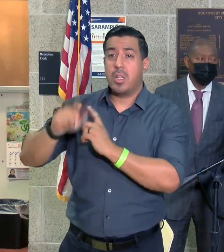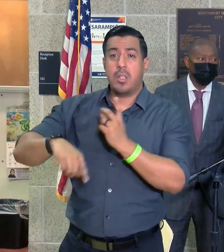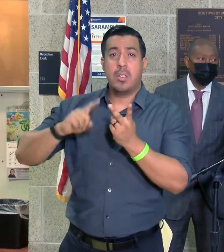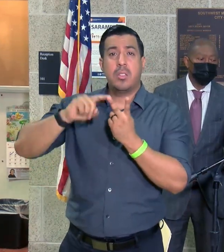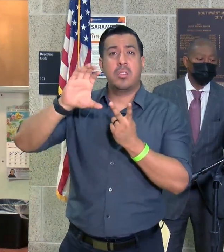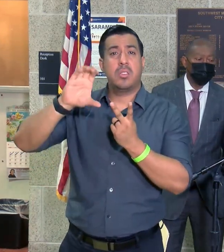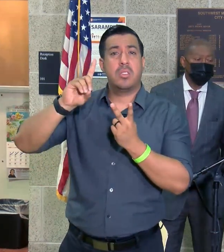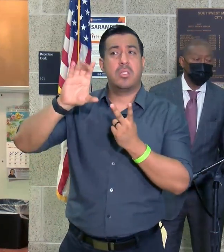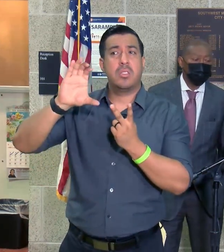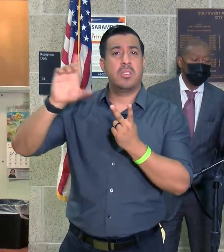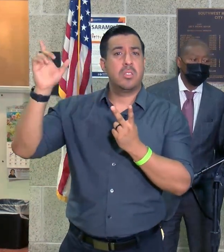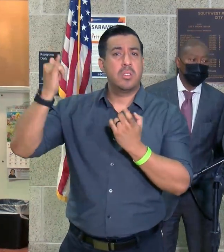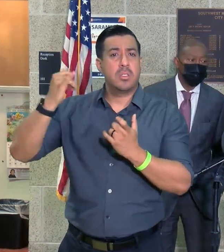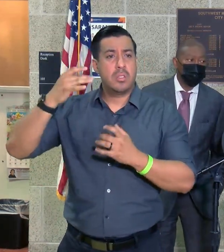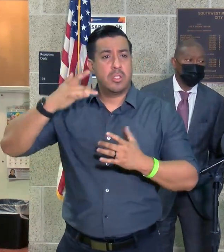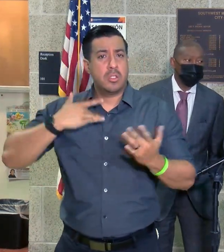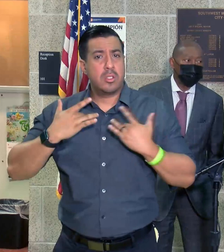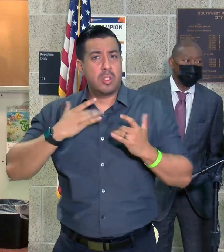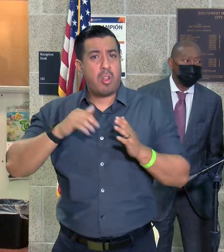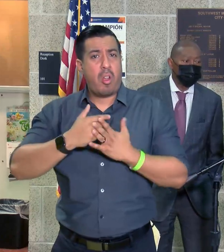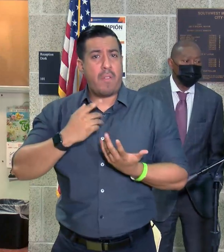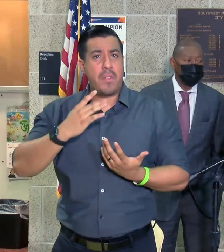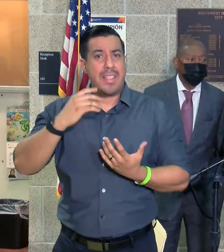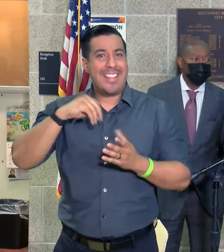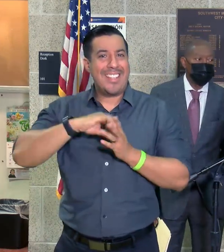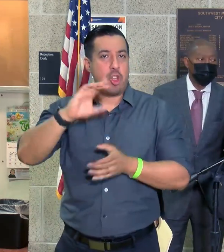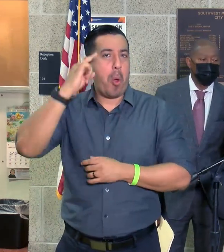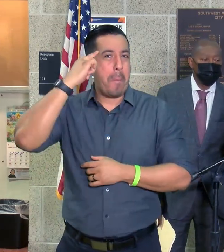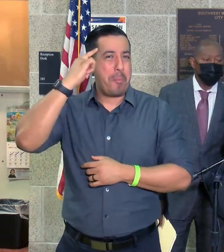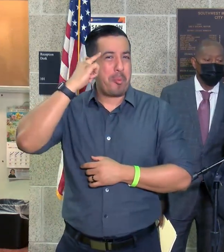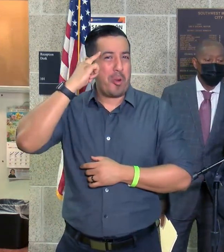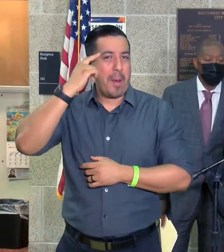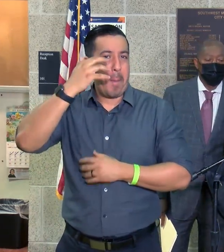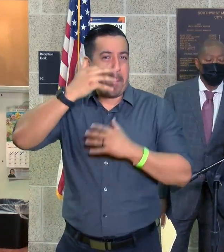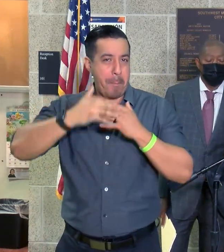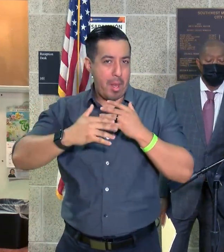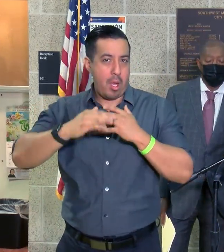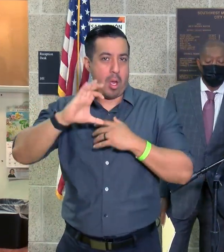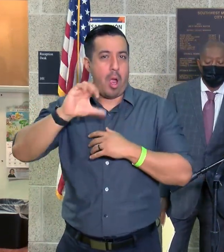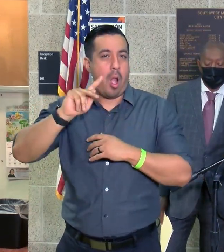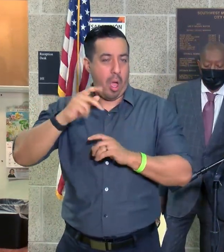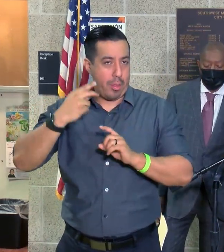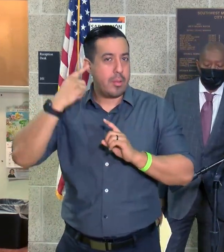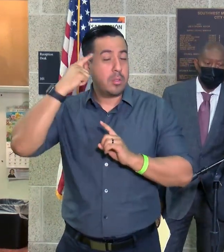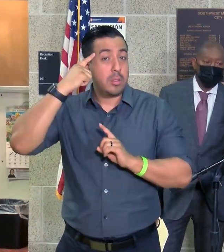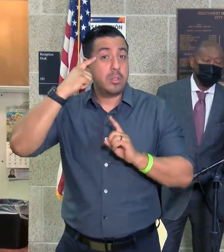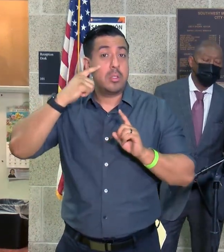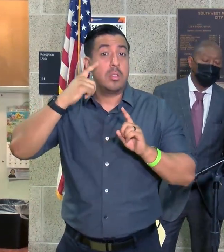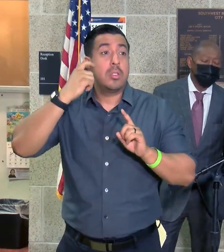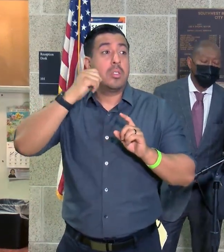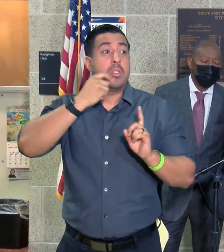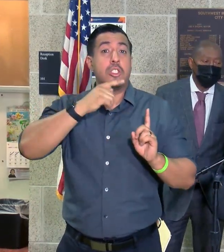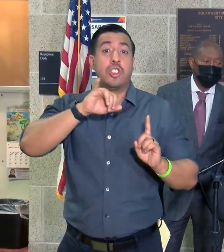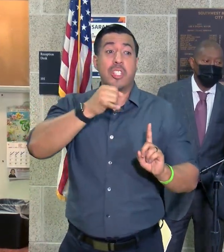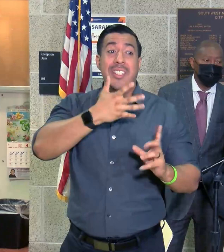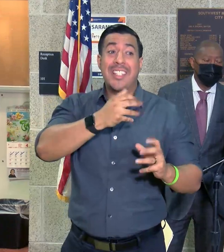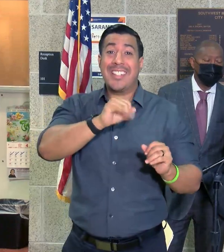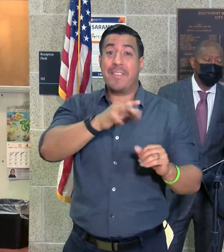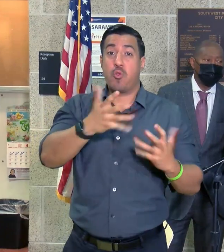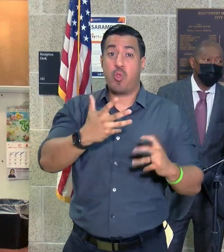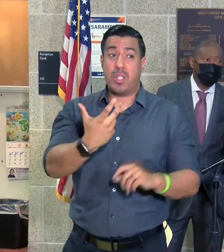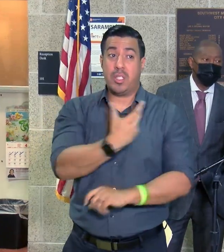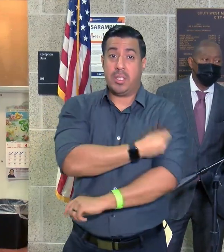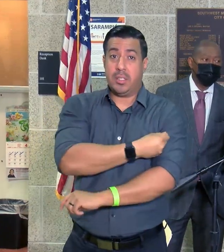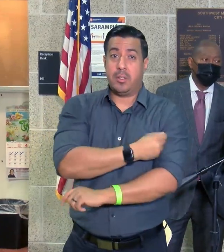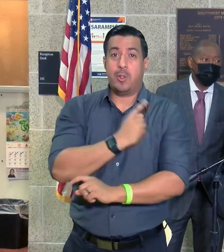most concerned are the cases of blood clots in the brain. But to folks who have received the J&J vaccine, first of all, number one, again, it is